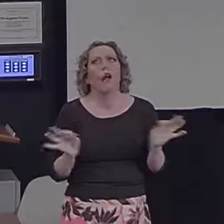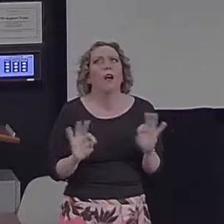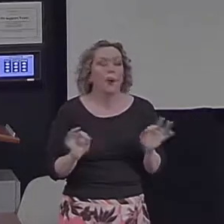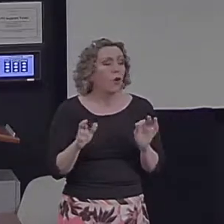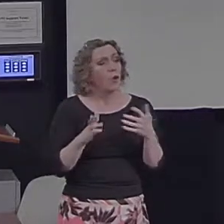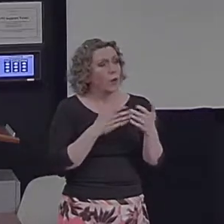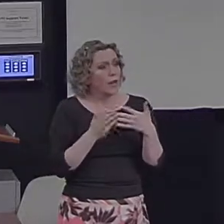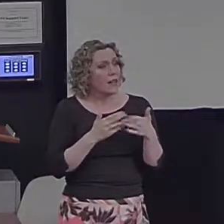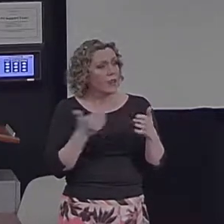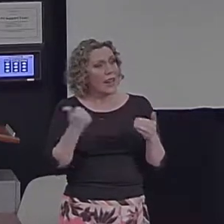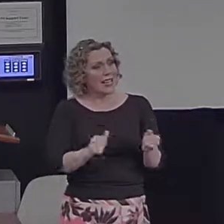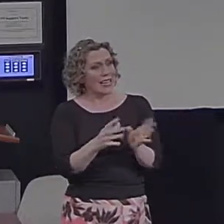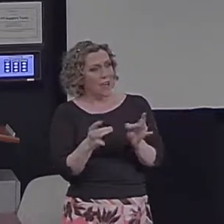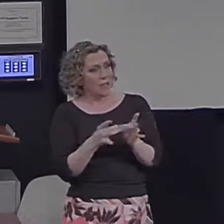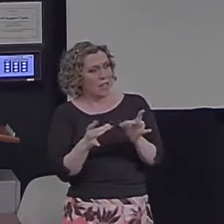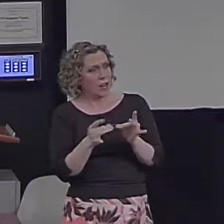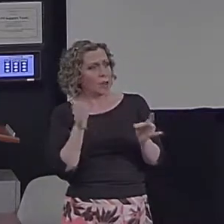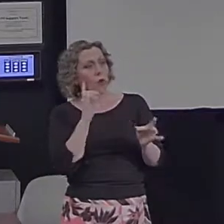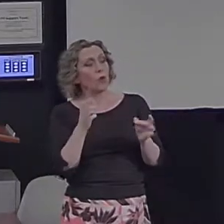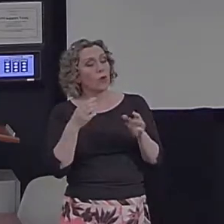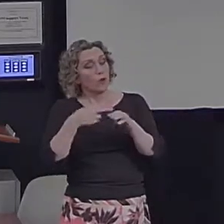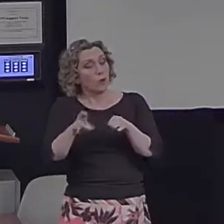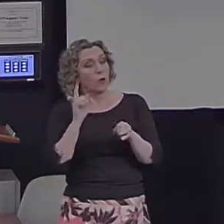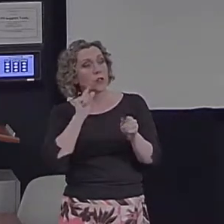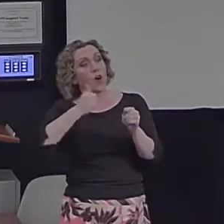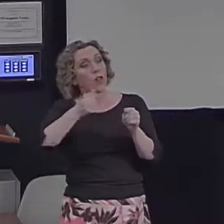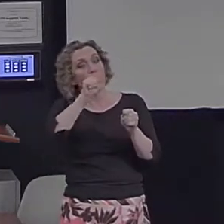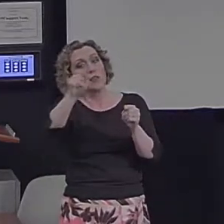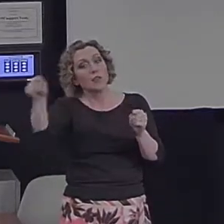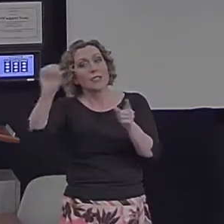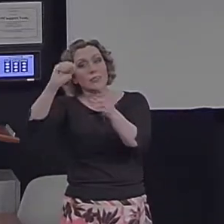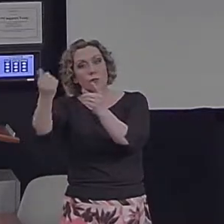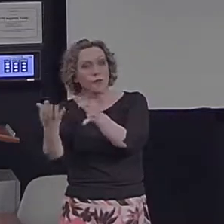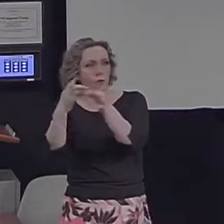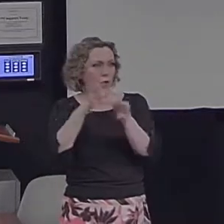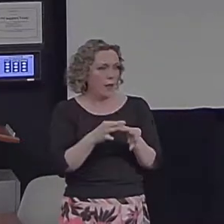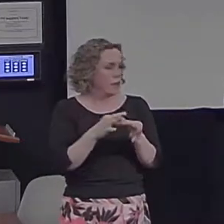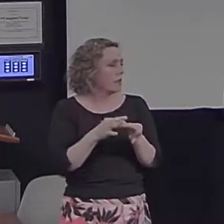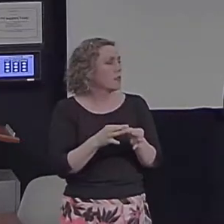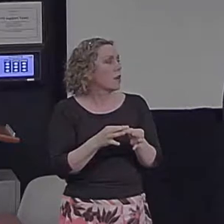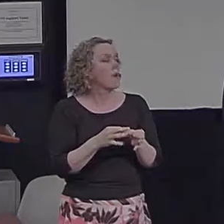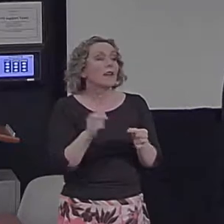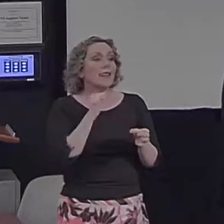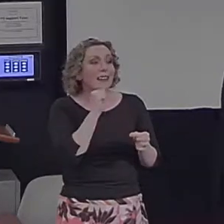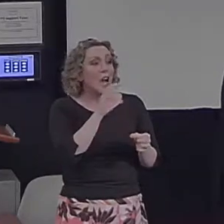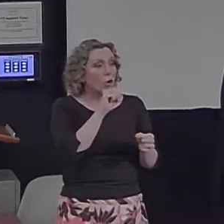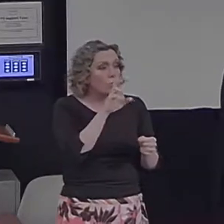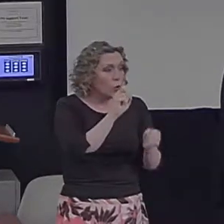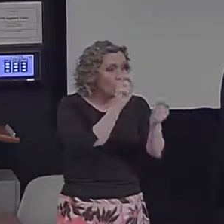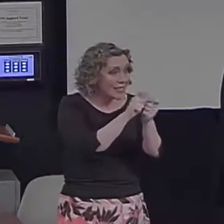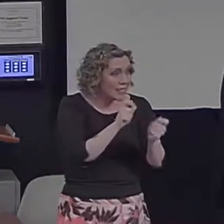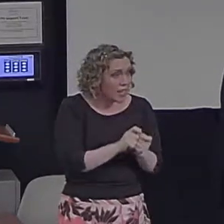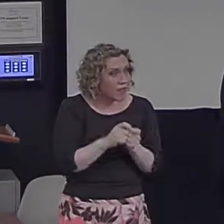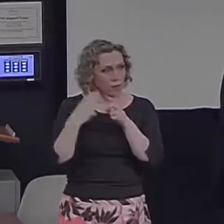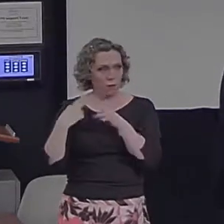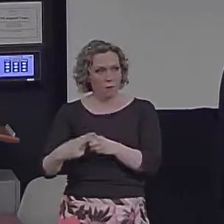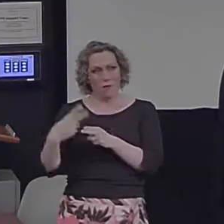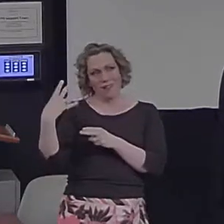to other episodes. So anything that's not a core episodic detail is coded as internal.